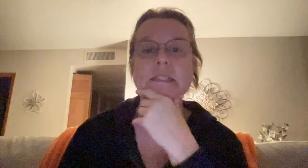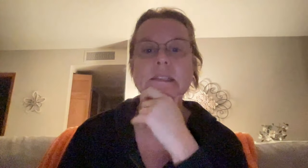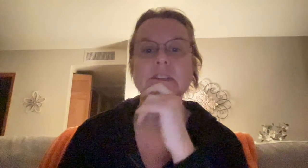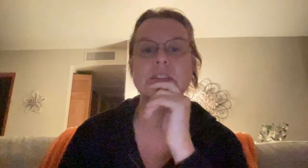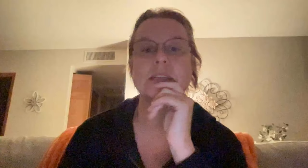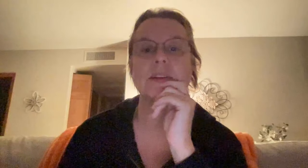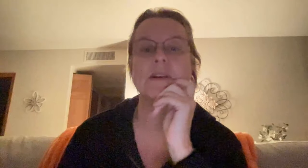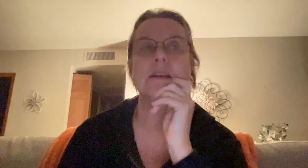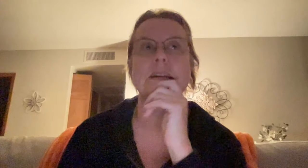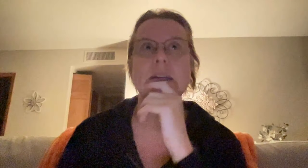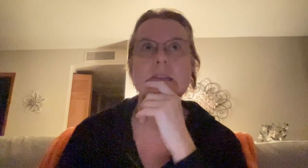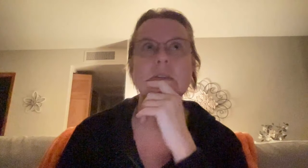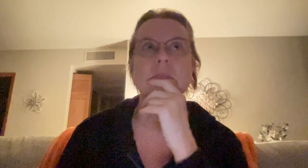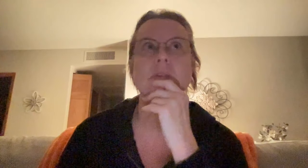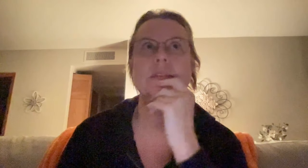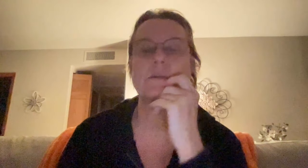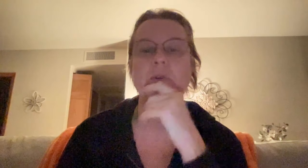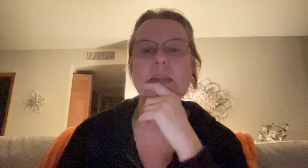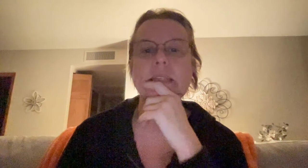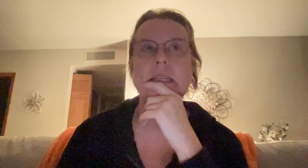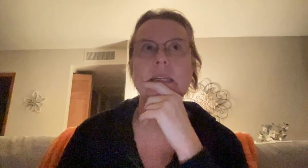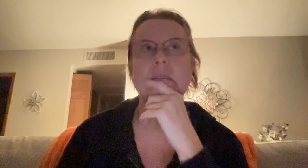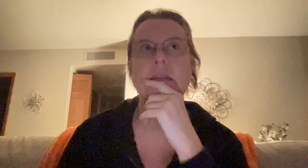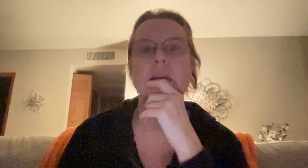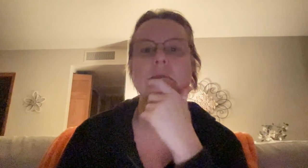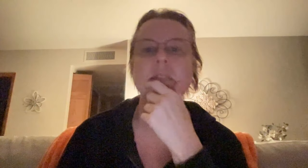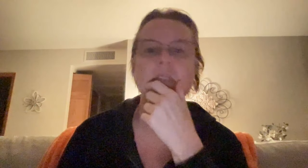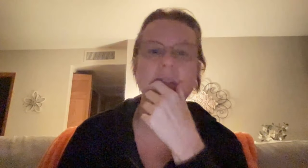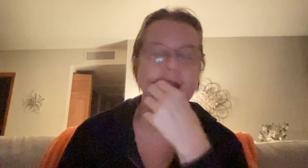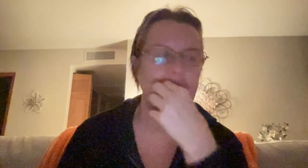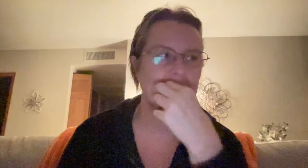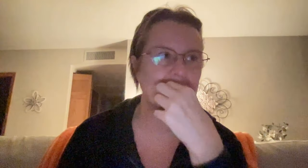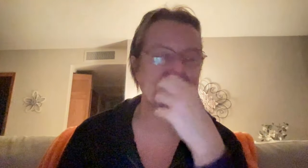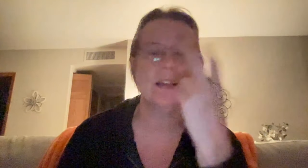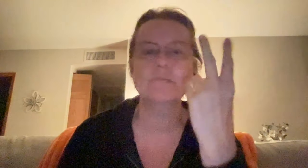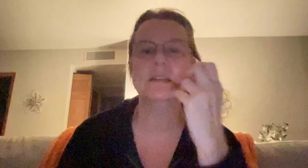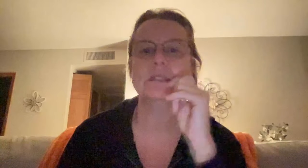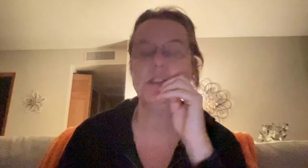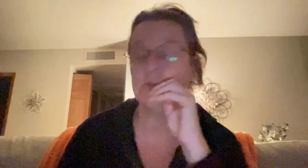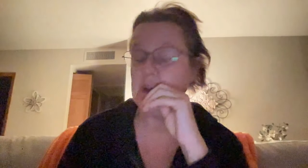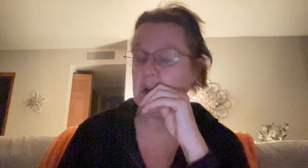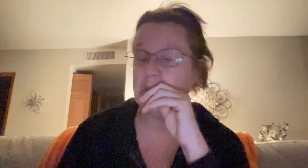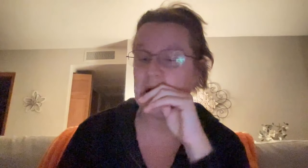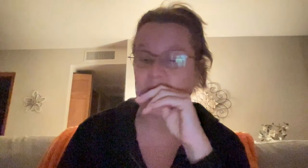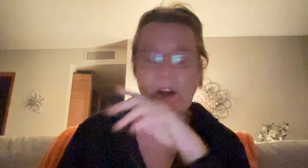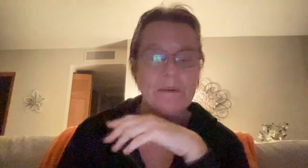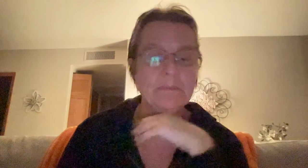16 years together. No, well, they were both 18, yeah, 16 years together because I got him when he was two. But, um,